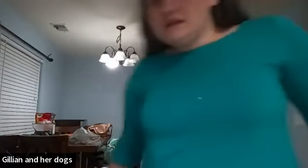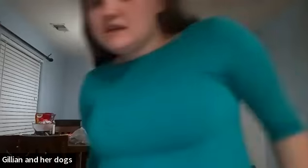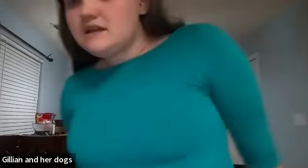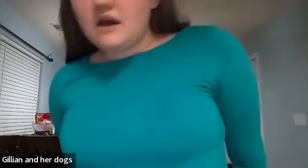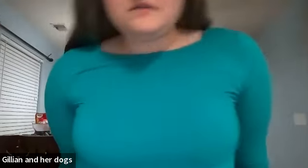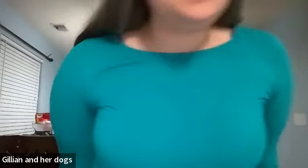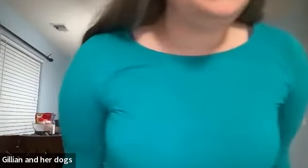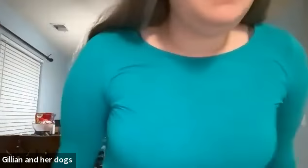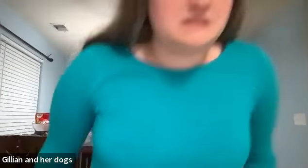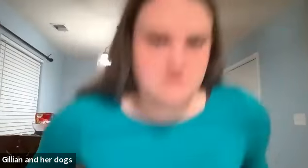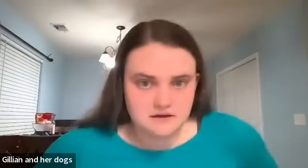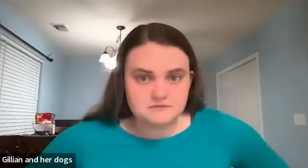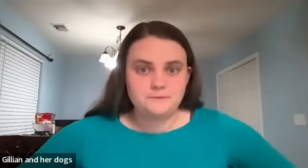any others that you guys can think of